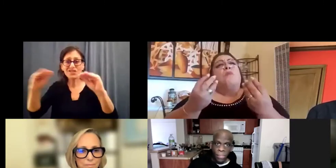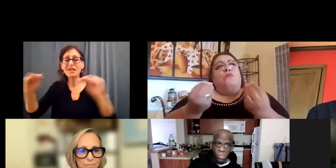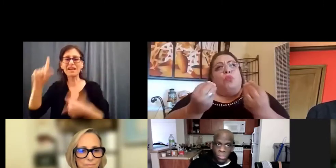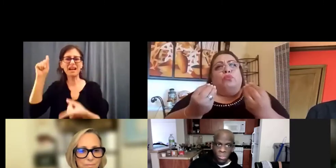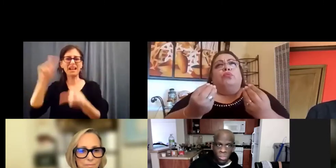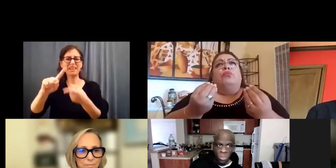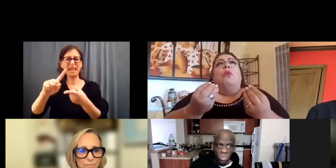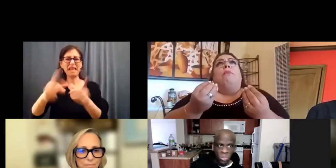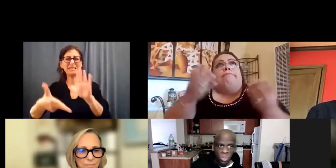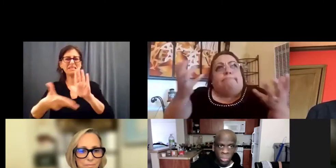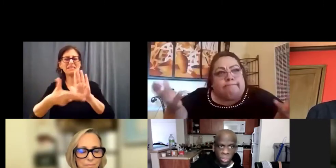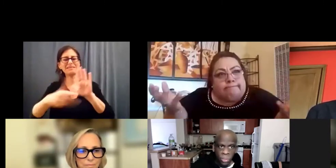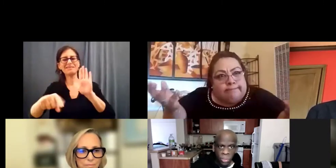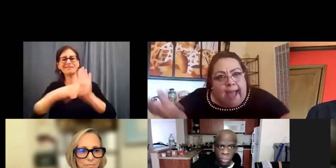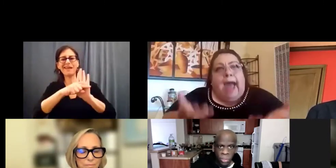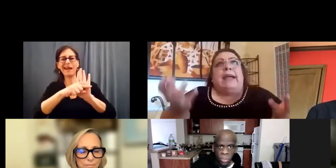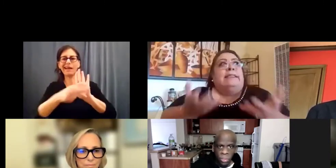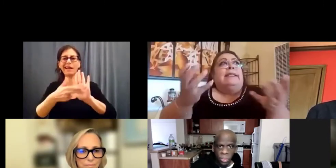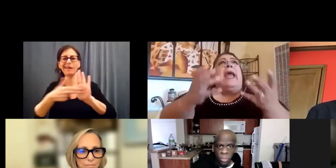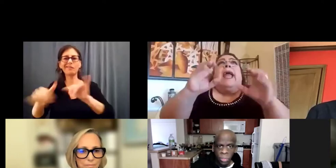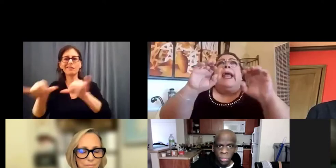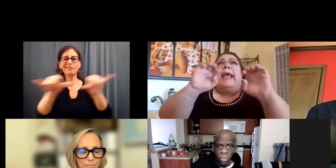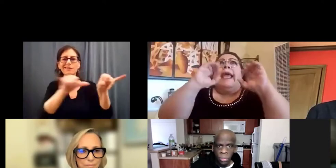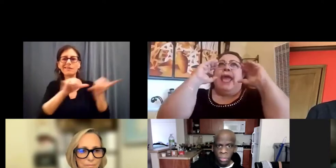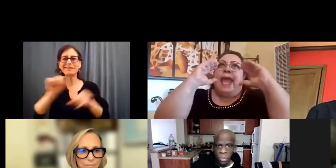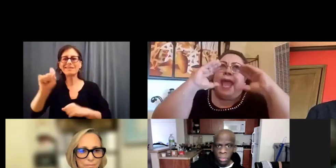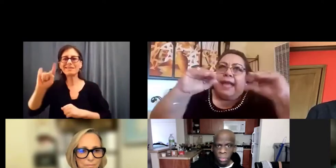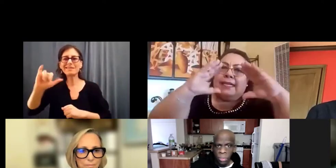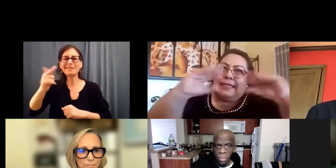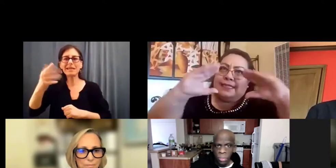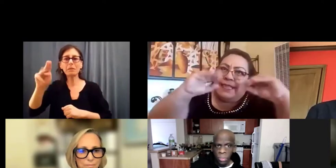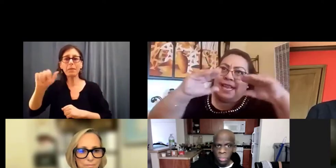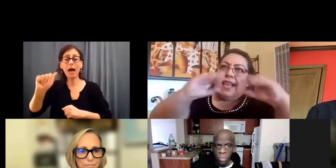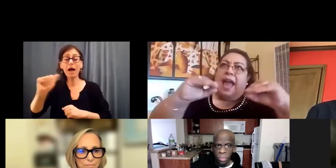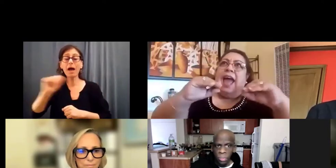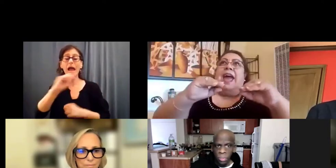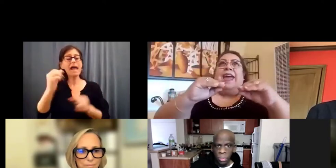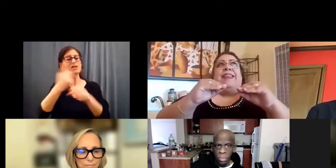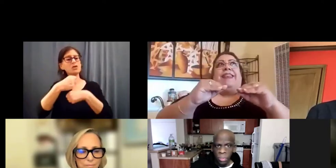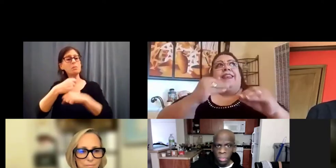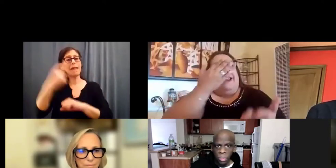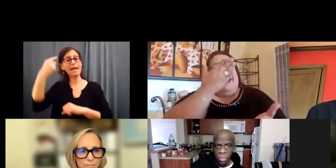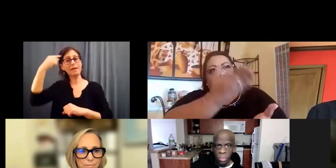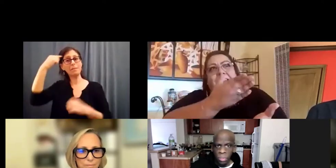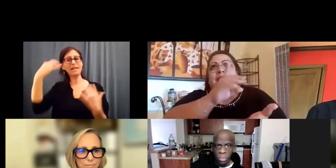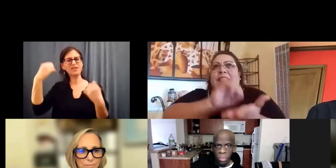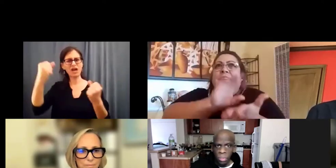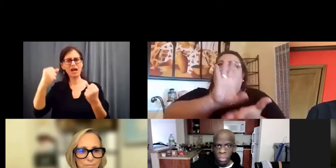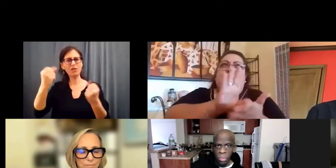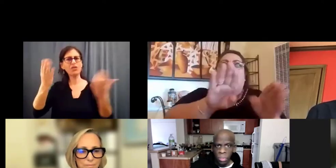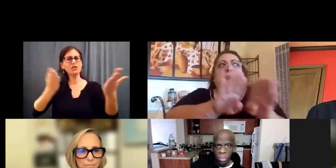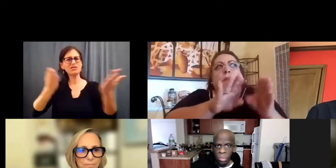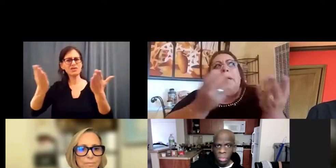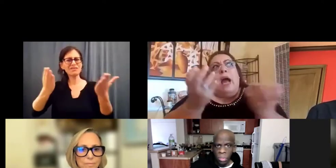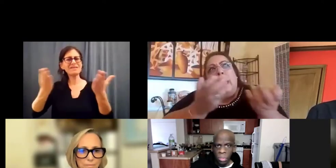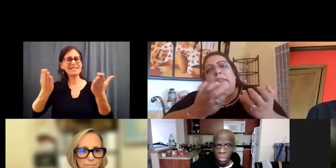stigma, in terms of making mental health services available